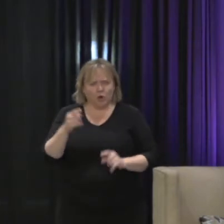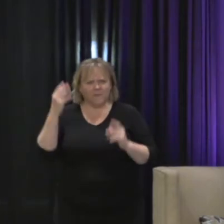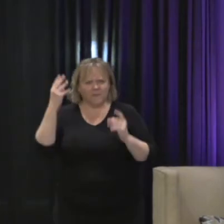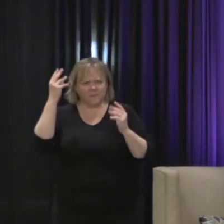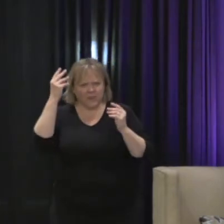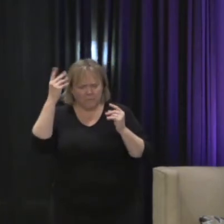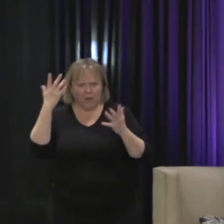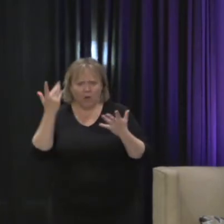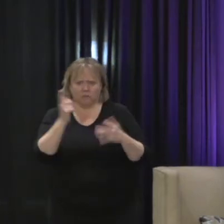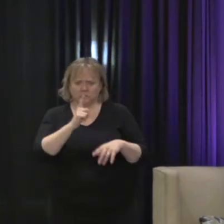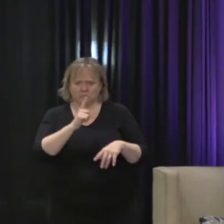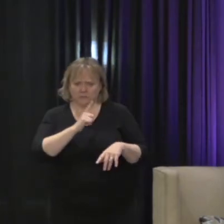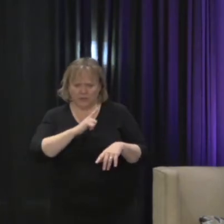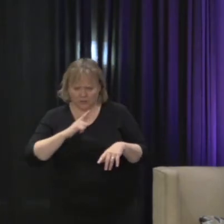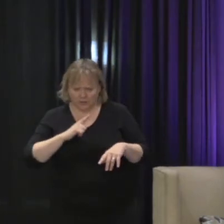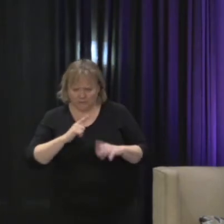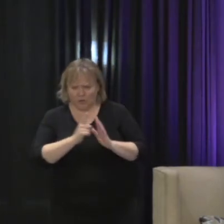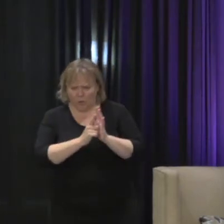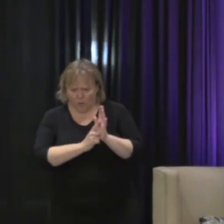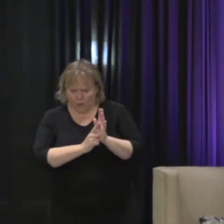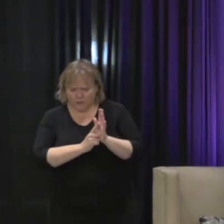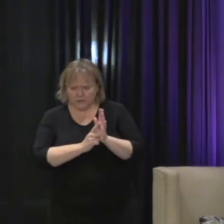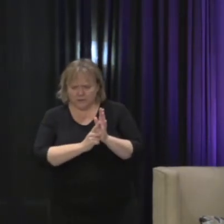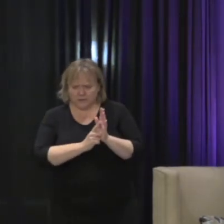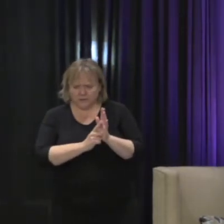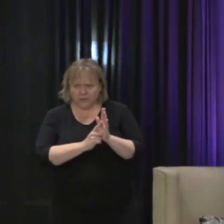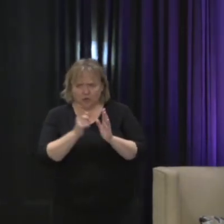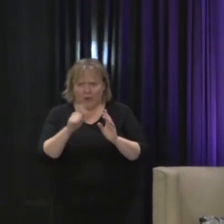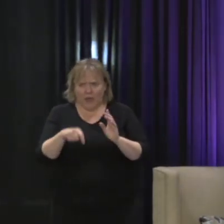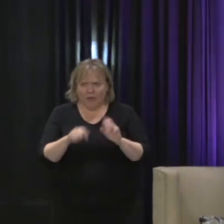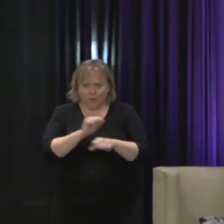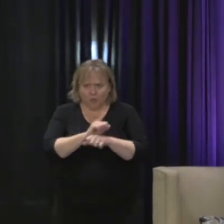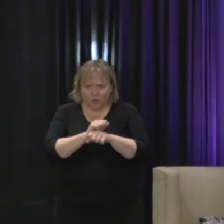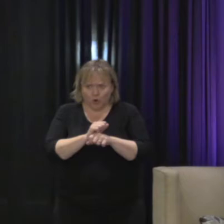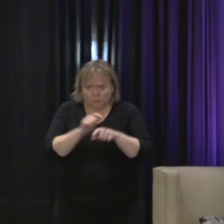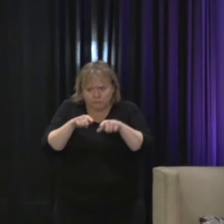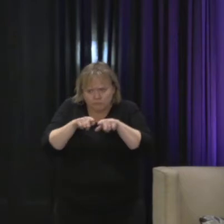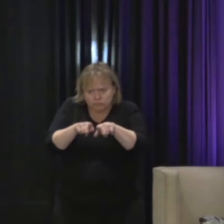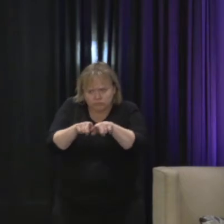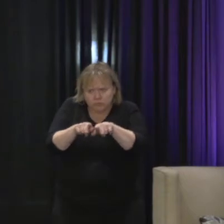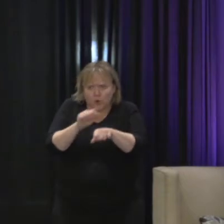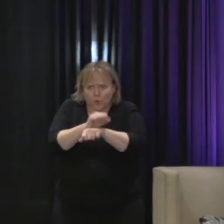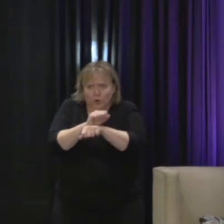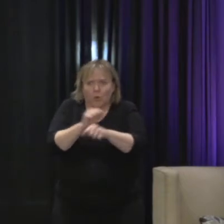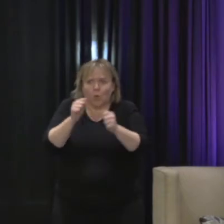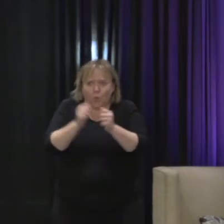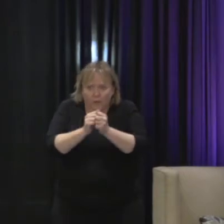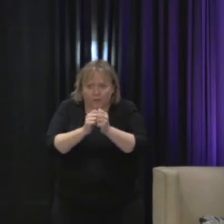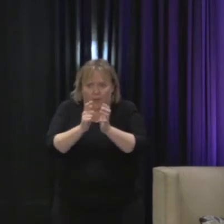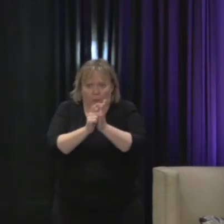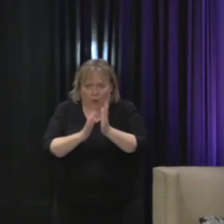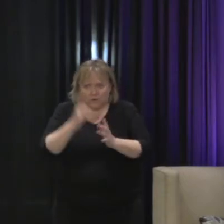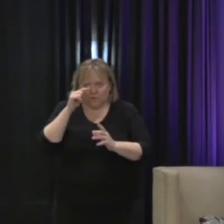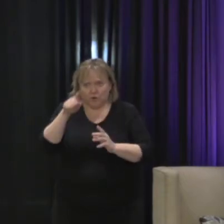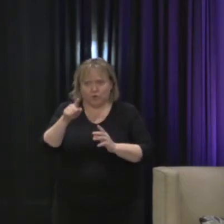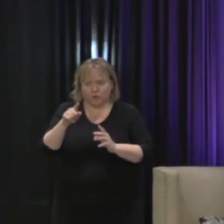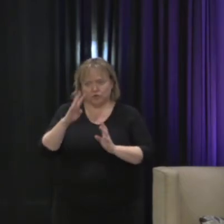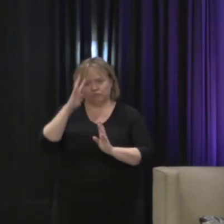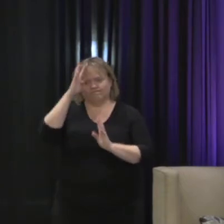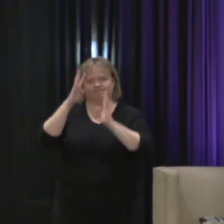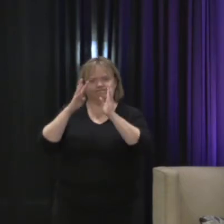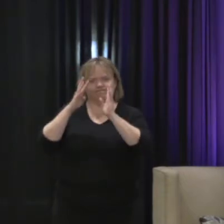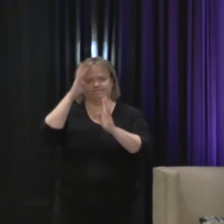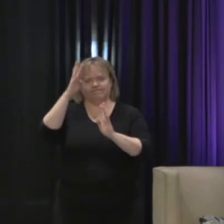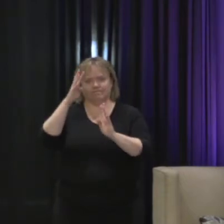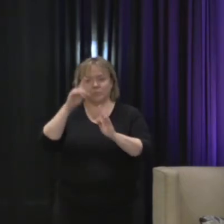legislative and legal framework, you need to work as closely with lawyers as possible to come up with a legal analysis, I